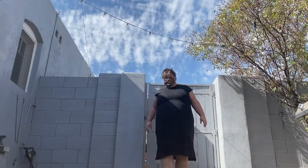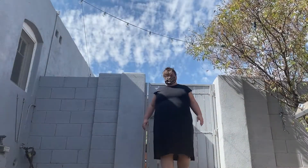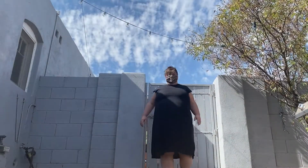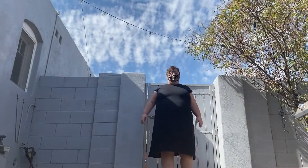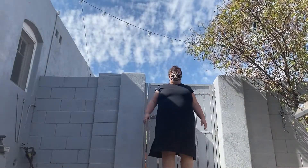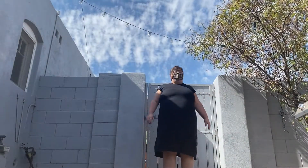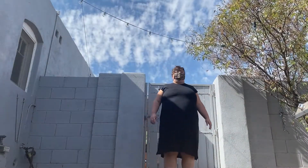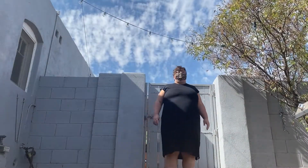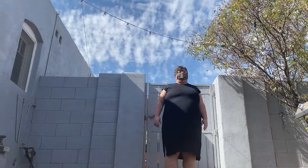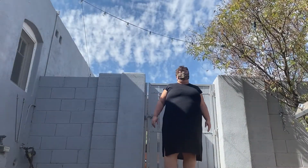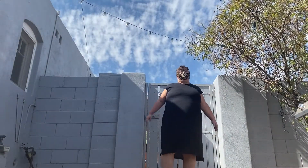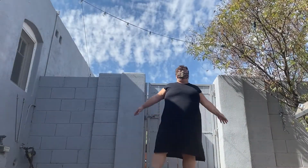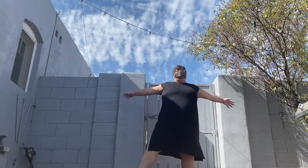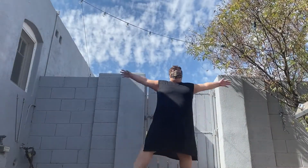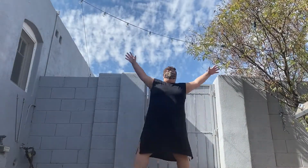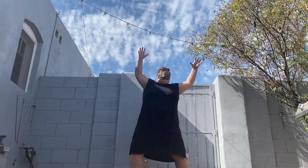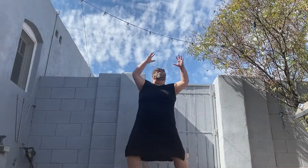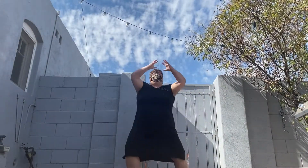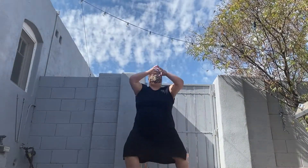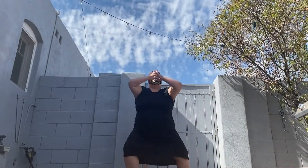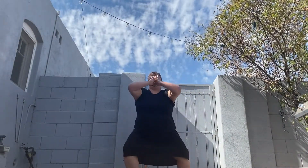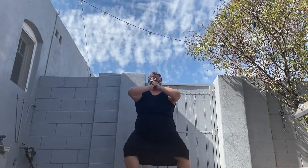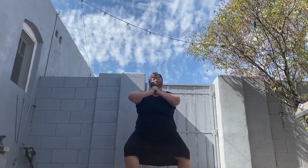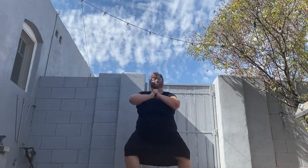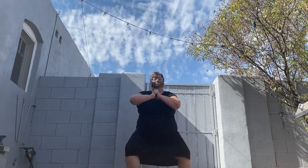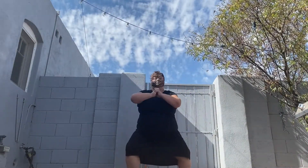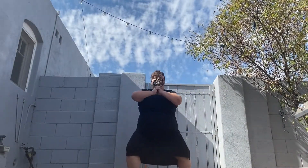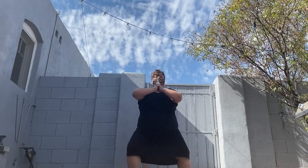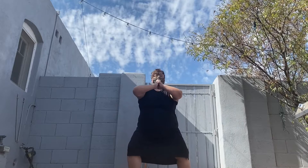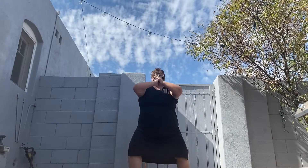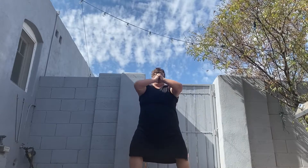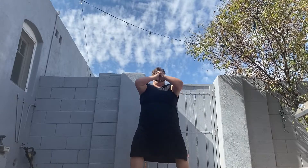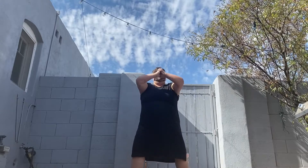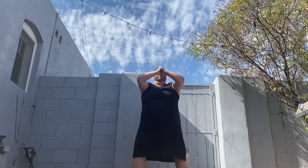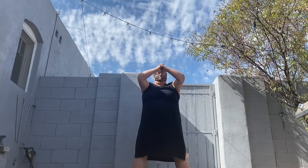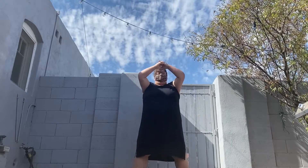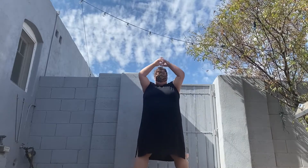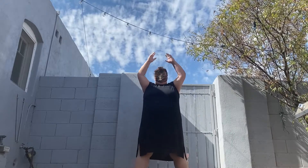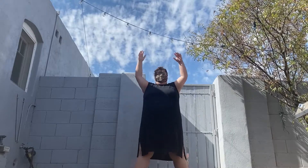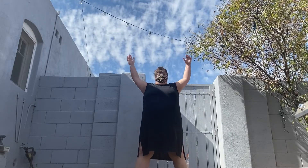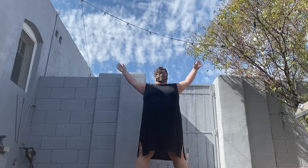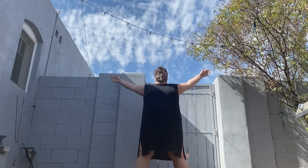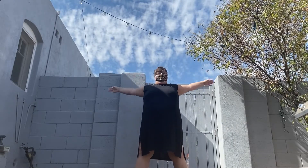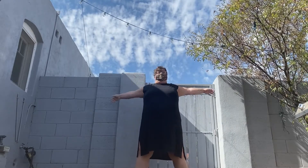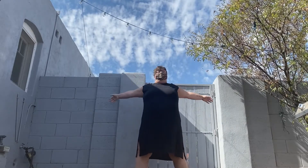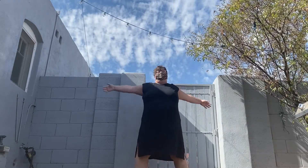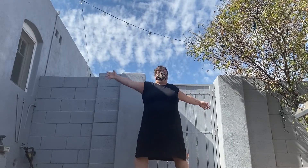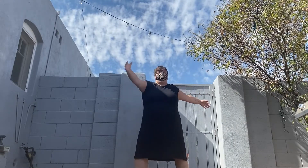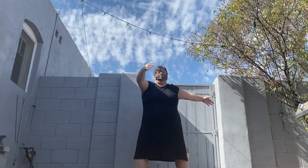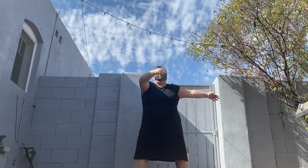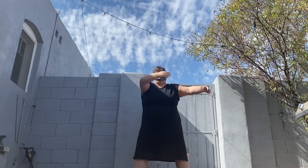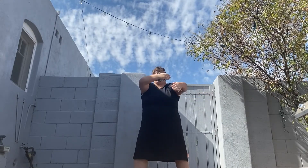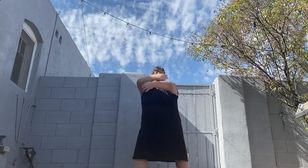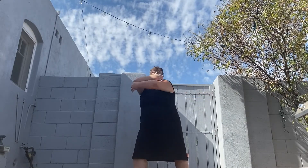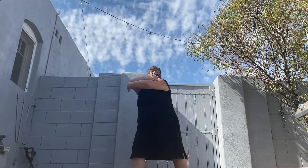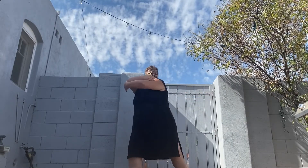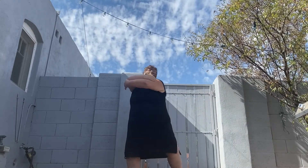savior mentality now i understand nourishment lives in the relationship between me and